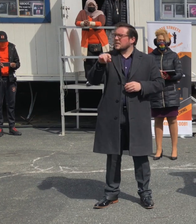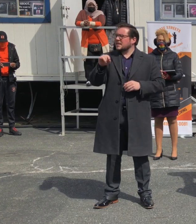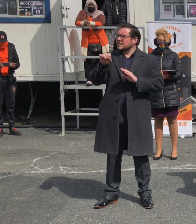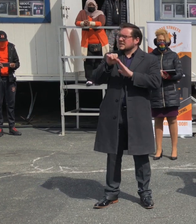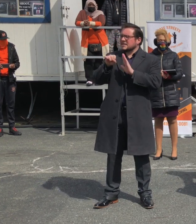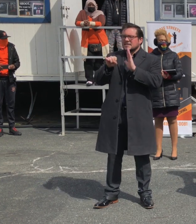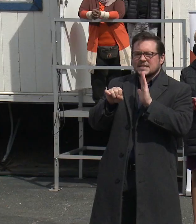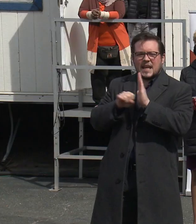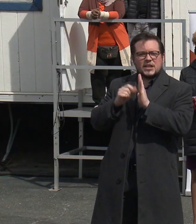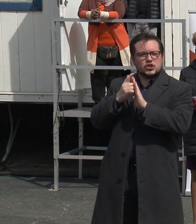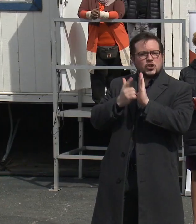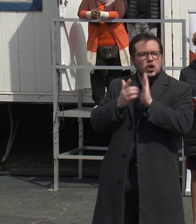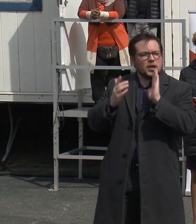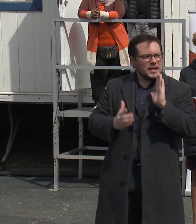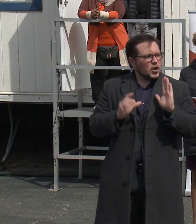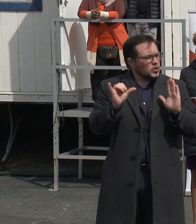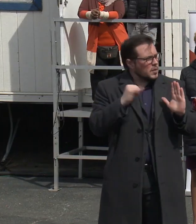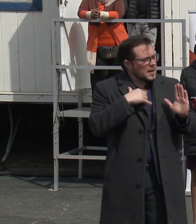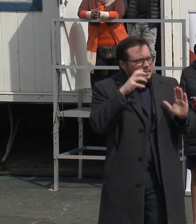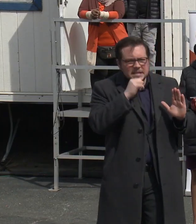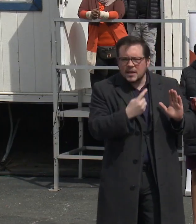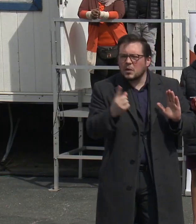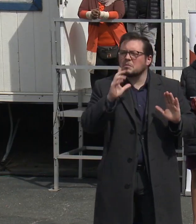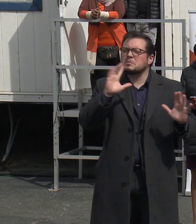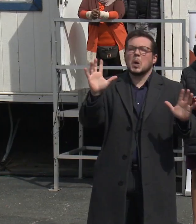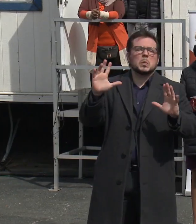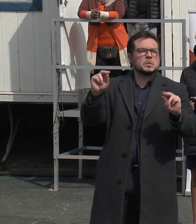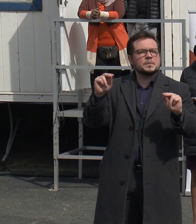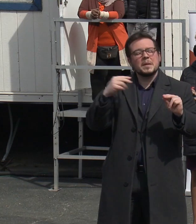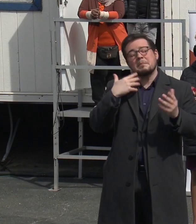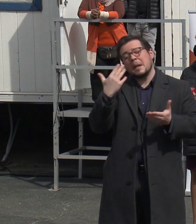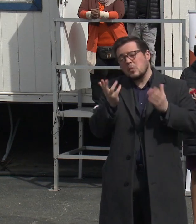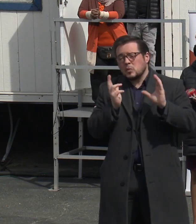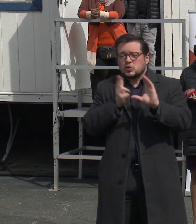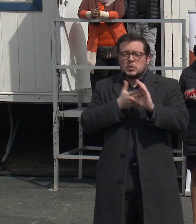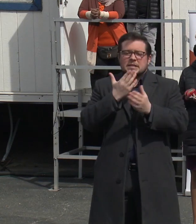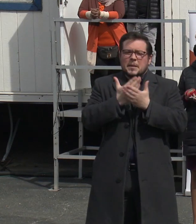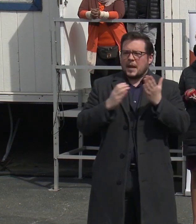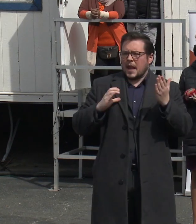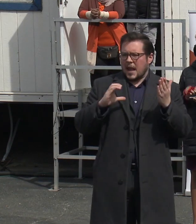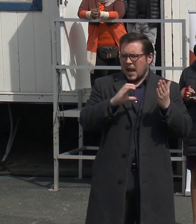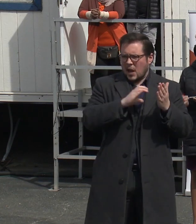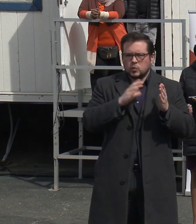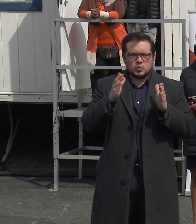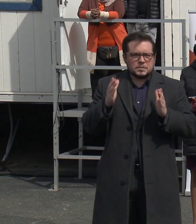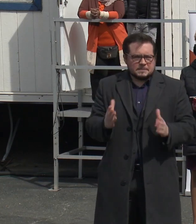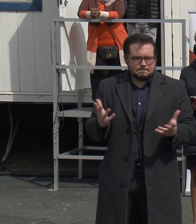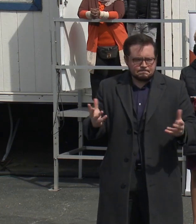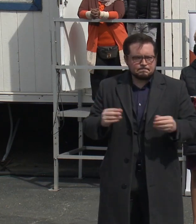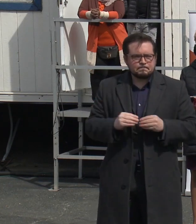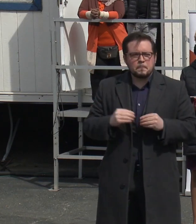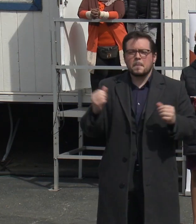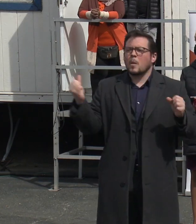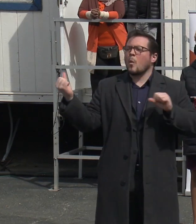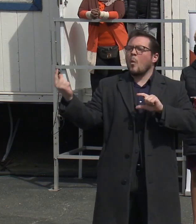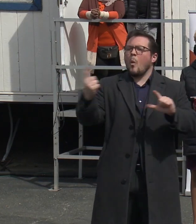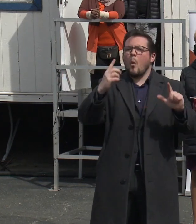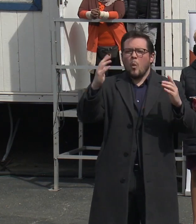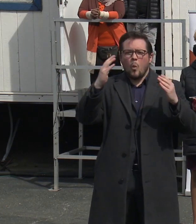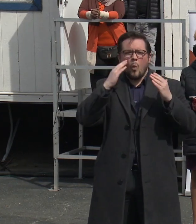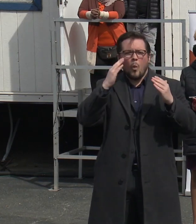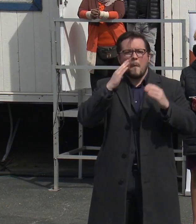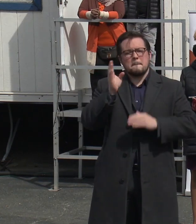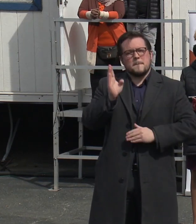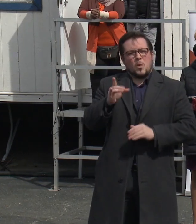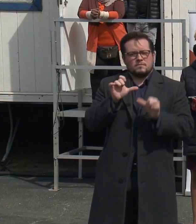is all. We may be joined by some members of the council and a few. We all know that Baltimore continues